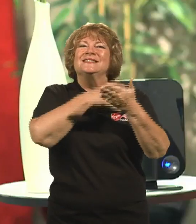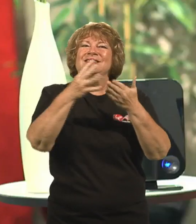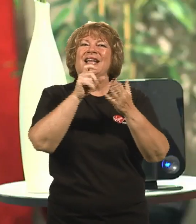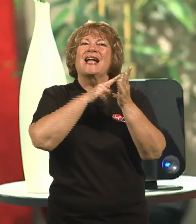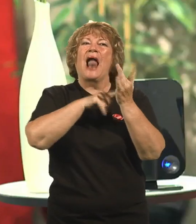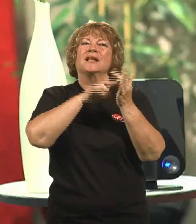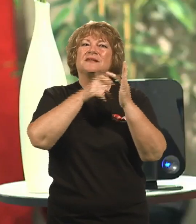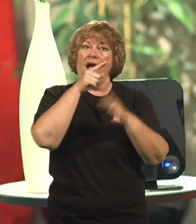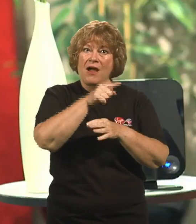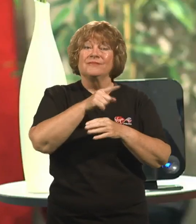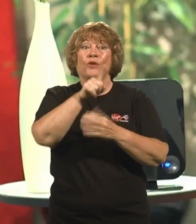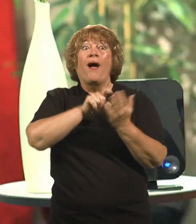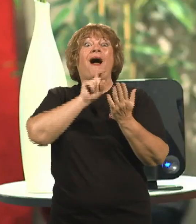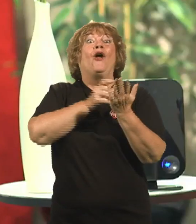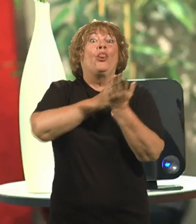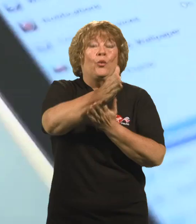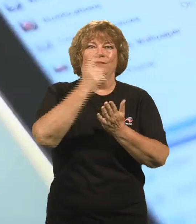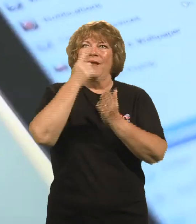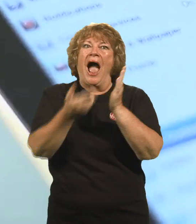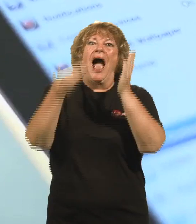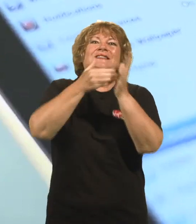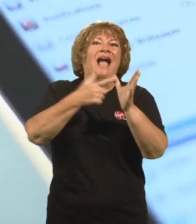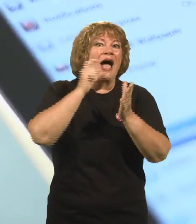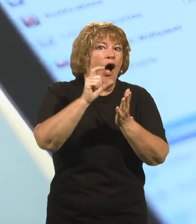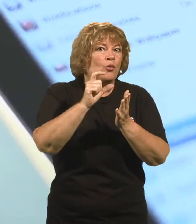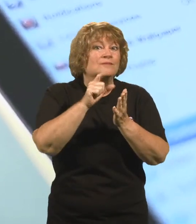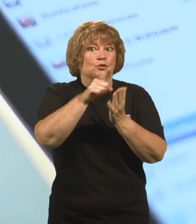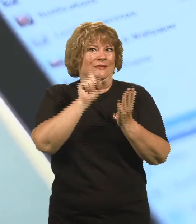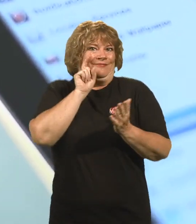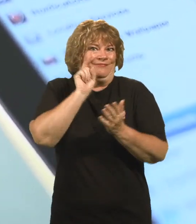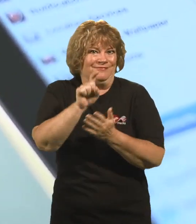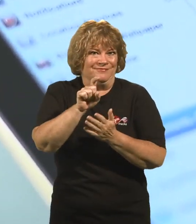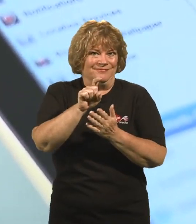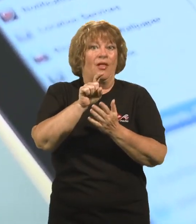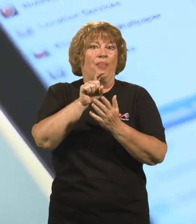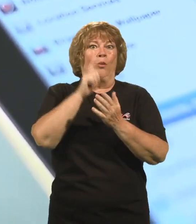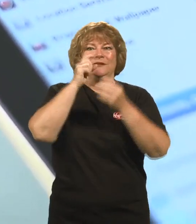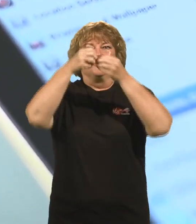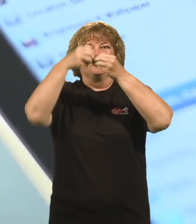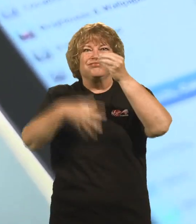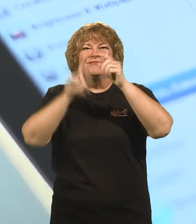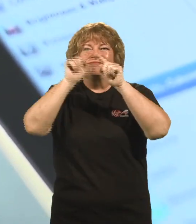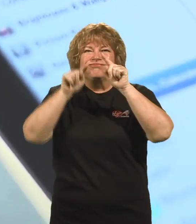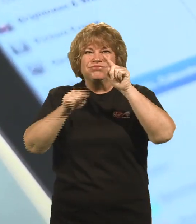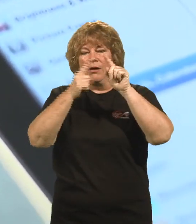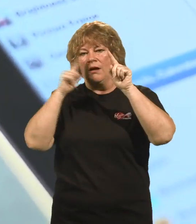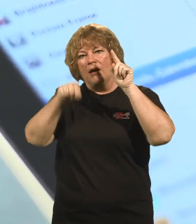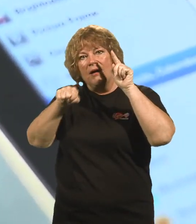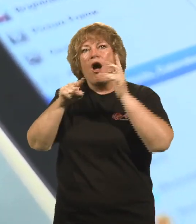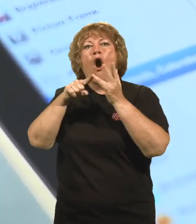on that you would then see add account. We want to click on that one. You should then see a list of mail clients and we want to click on other